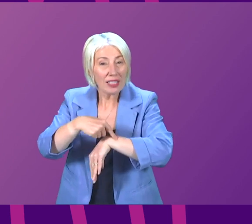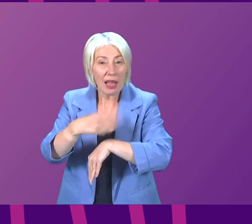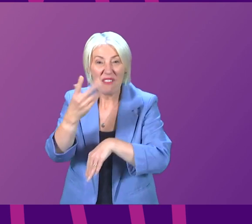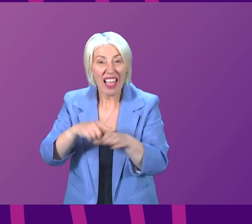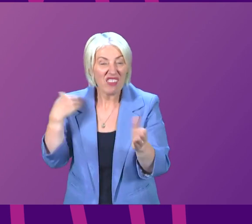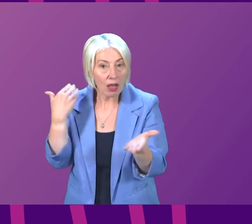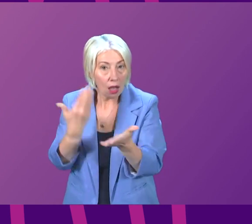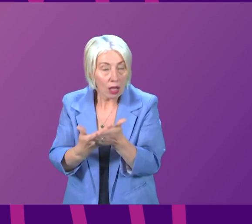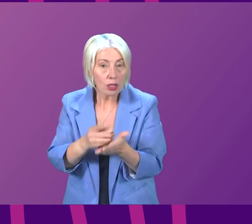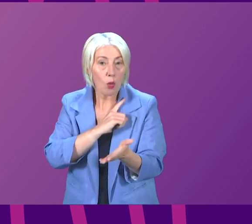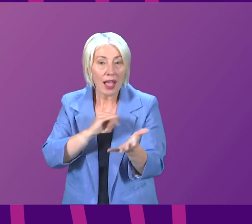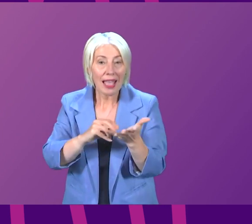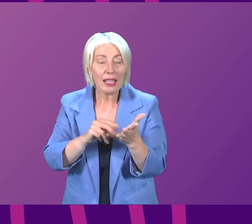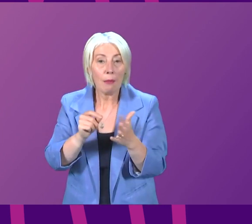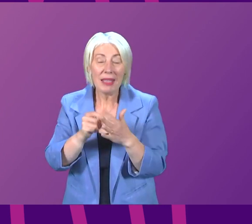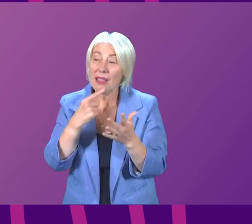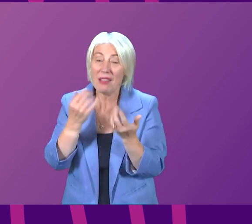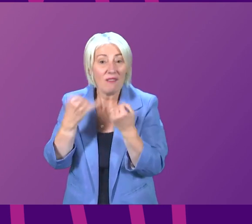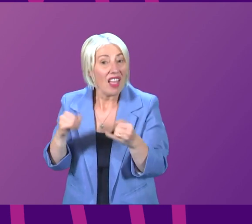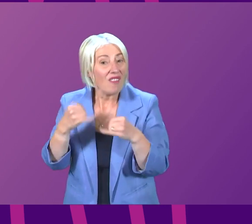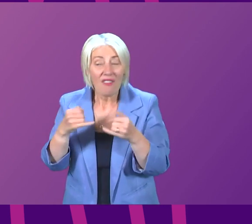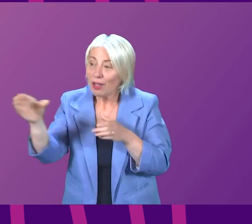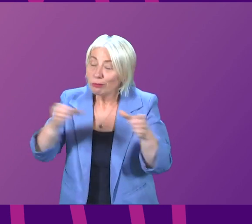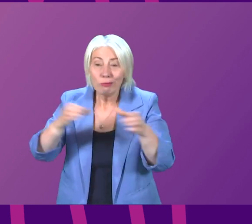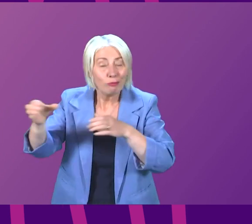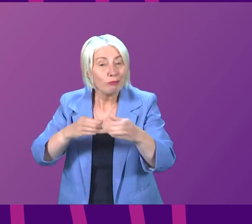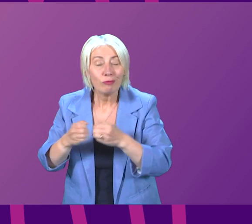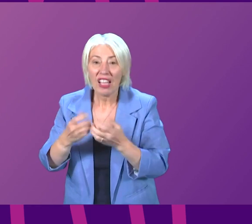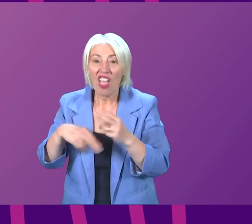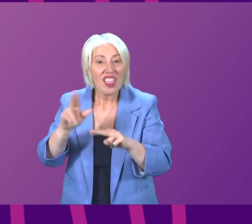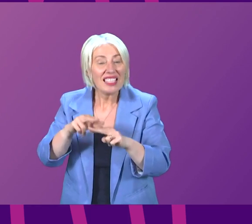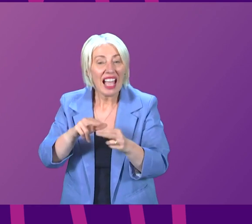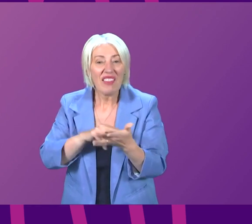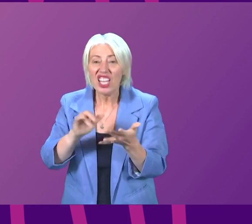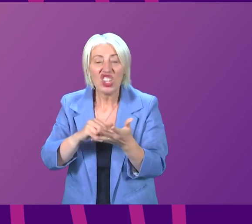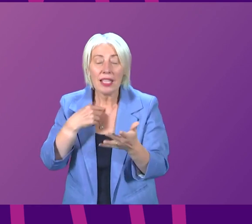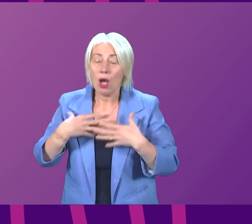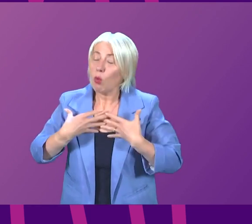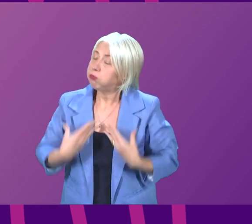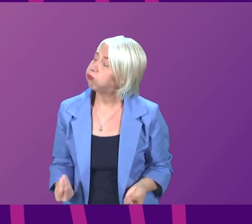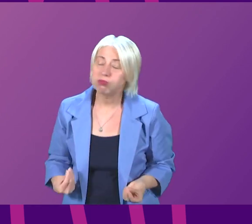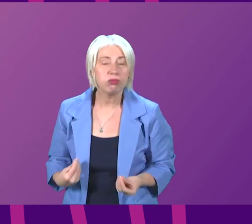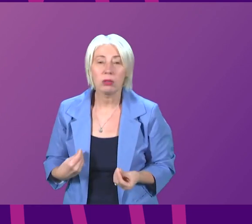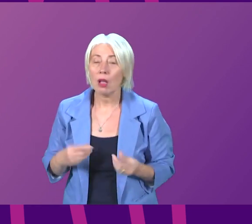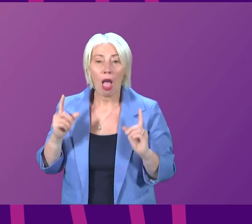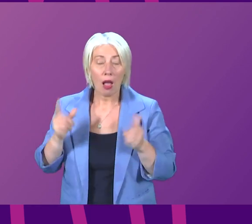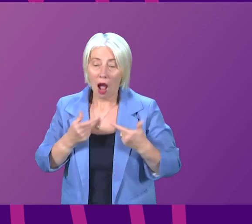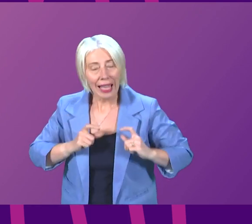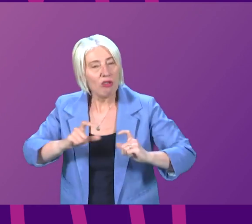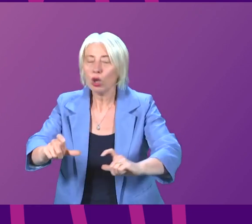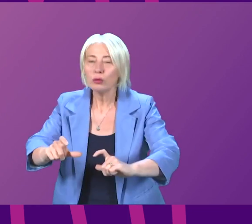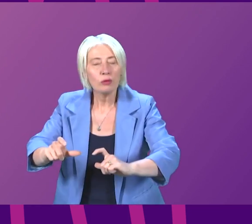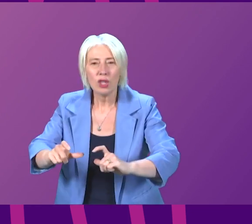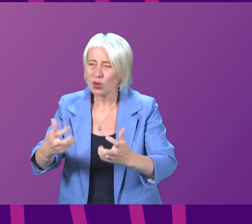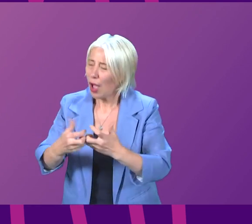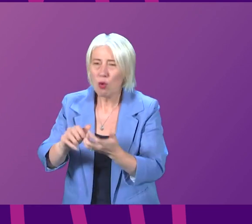as a result of SNP workforce failures they are burnt out and they are worn out and the present situation is simply not sustainable how